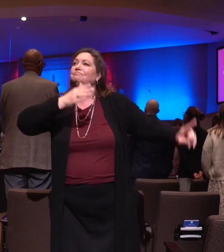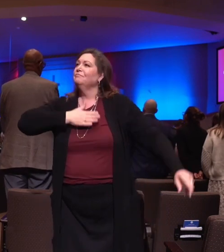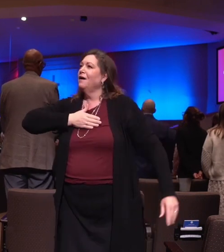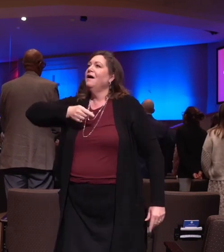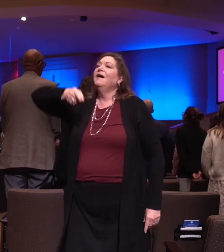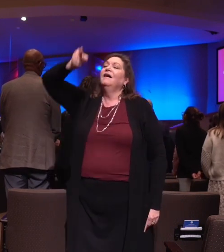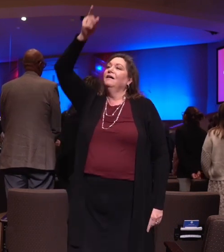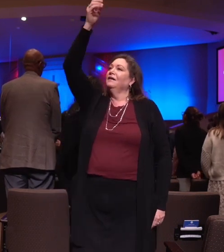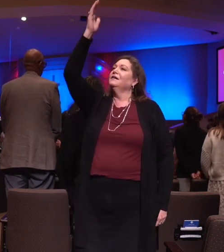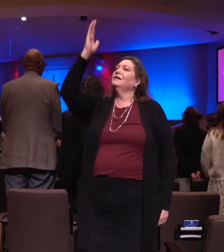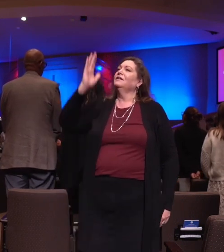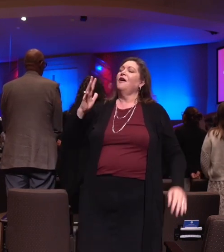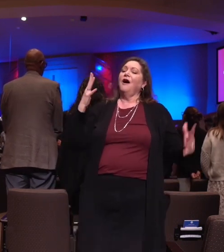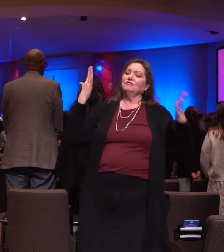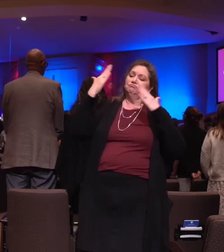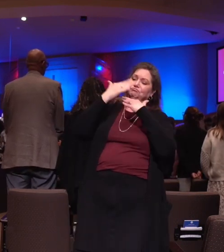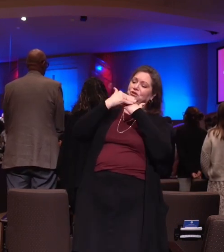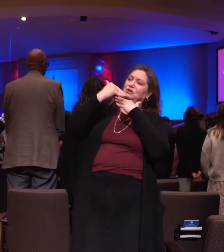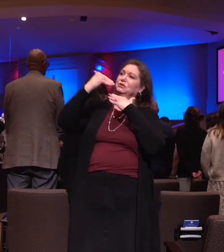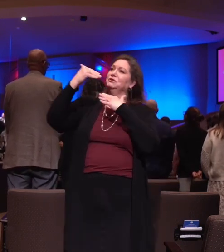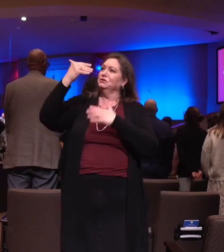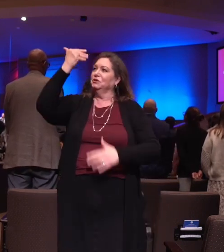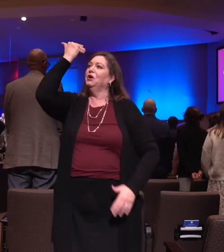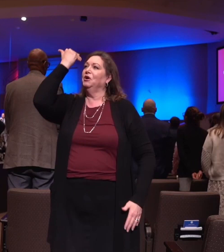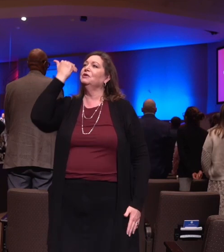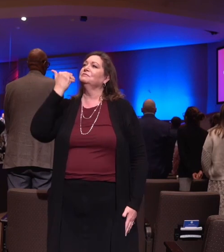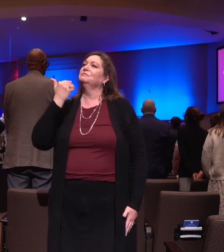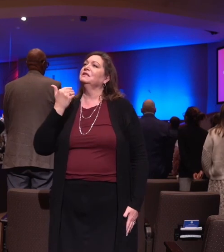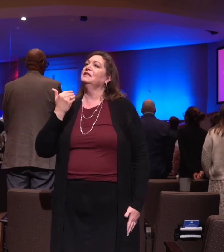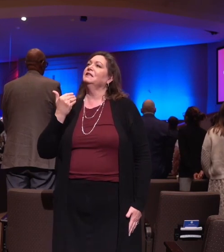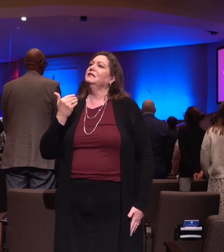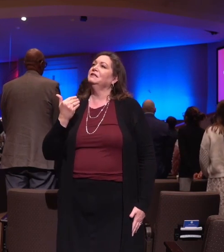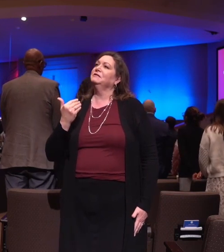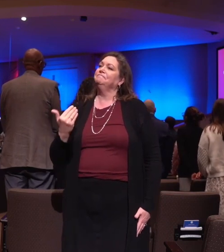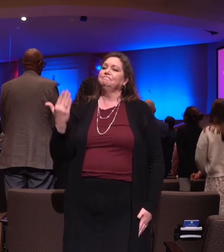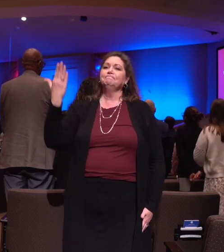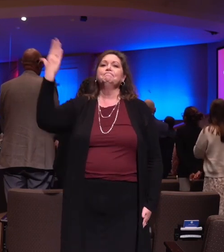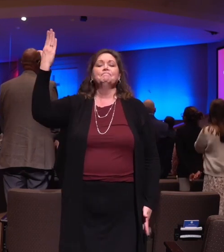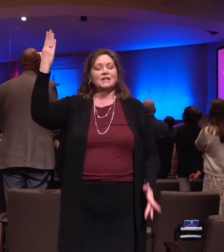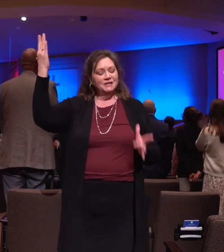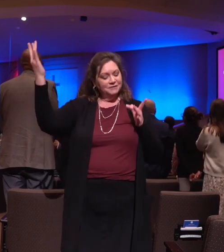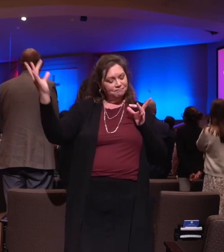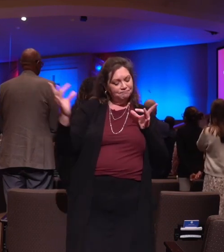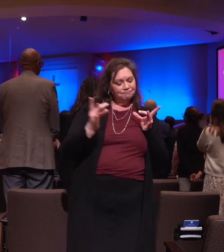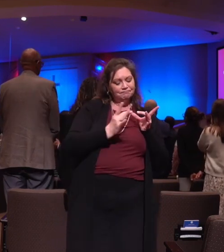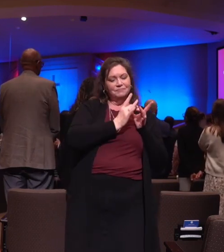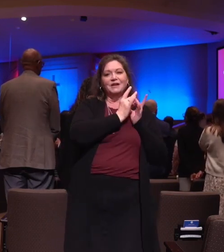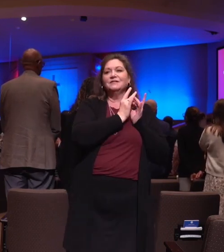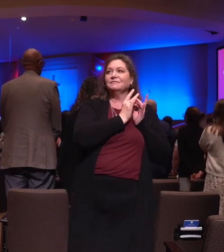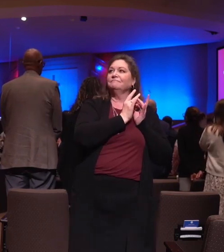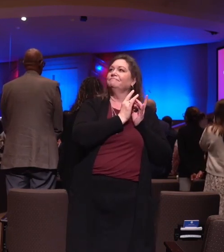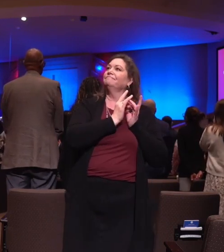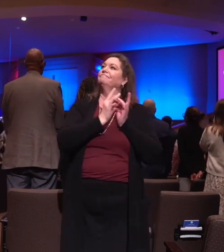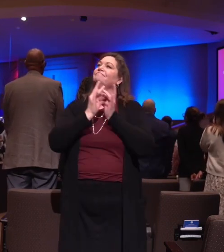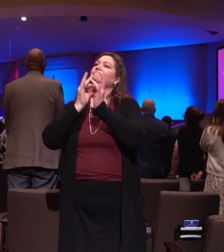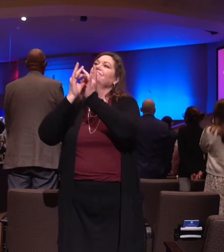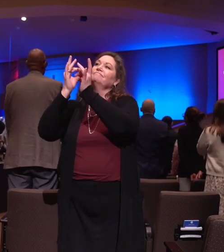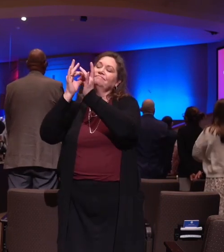brought me here below, will be forever